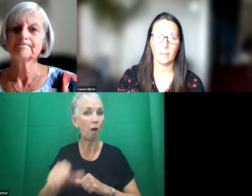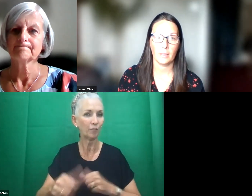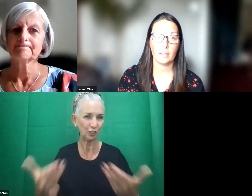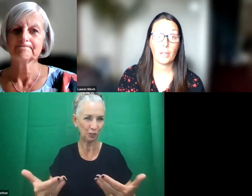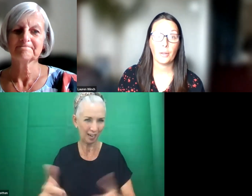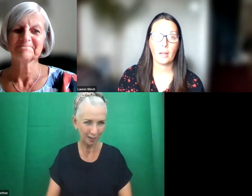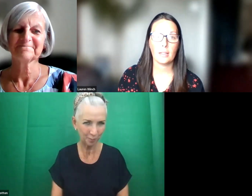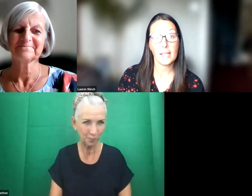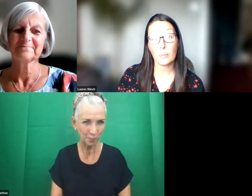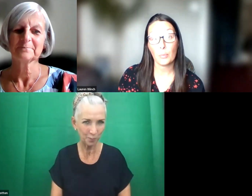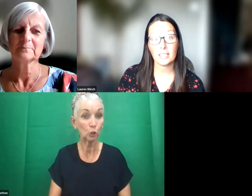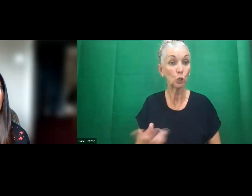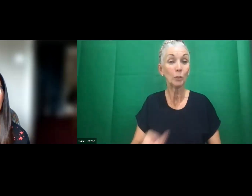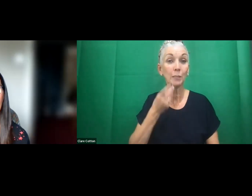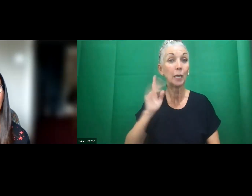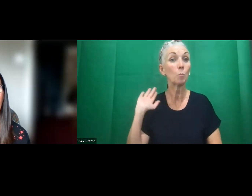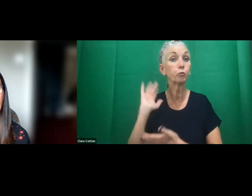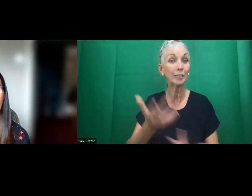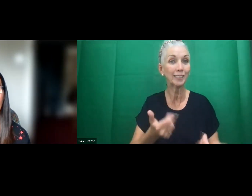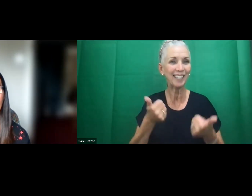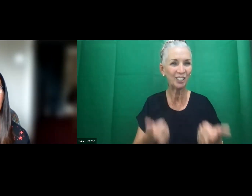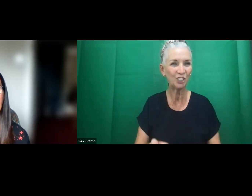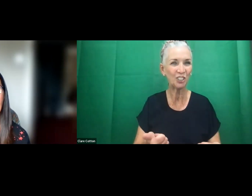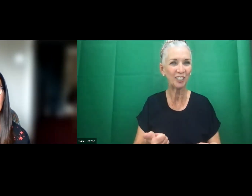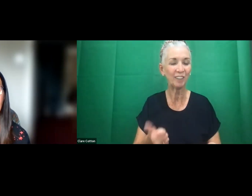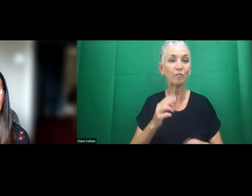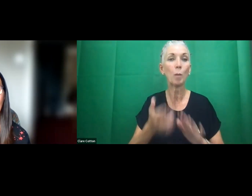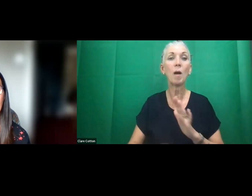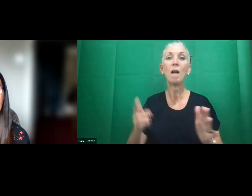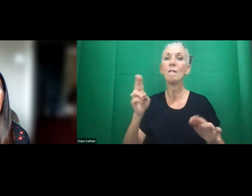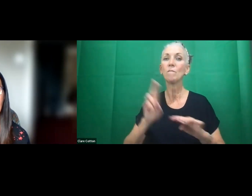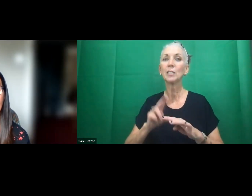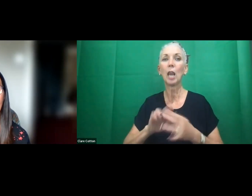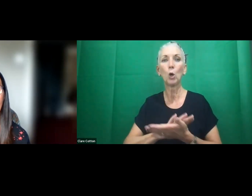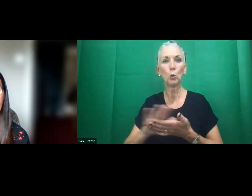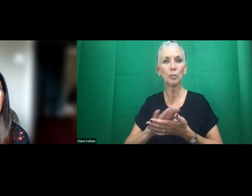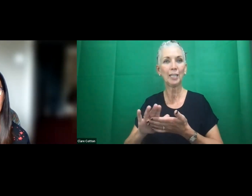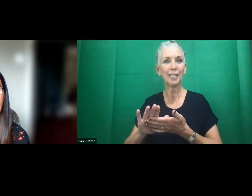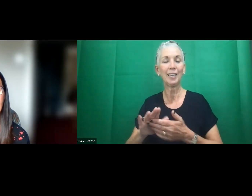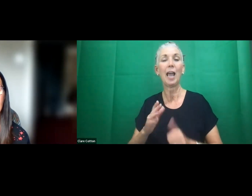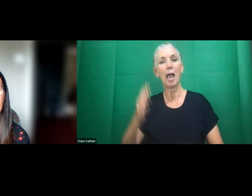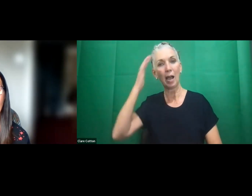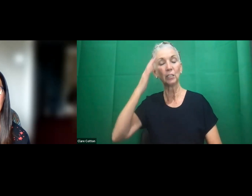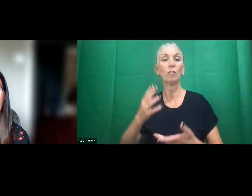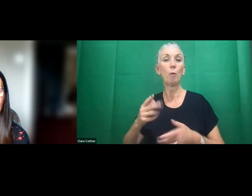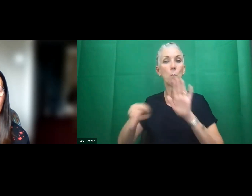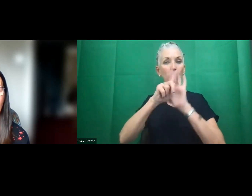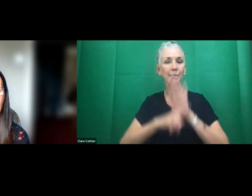So our second presentation is from Fazile Hadi, who is the head of policy at Disability Rights UK.